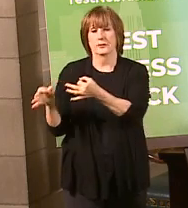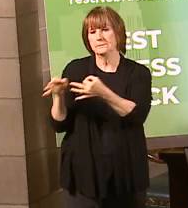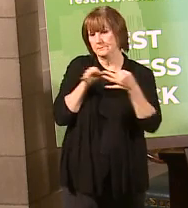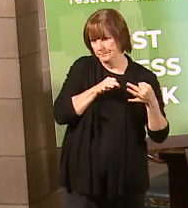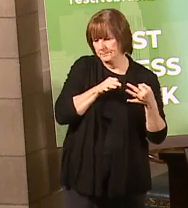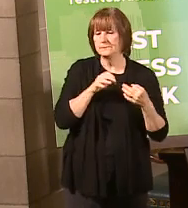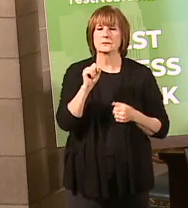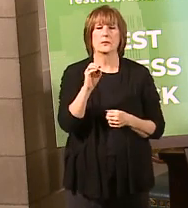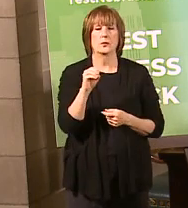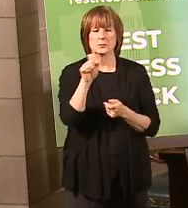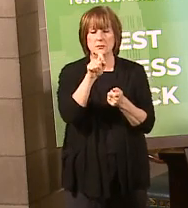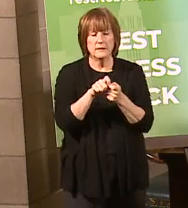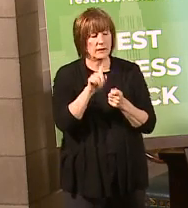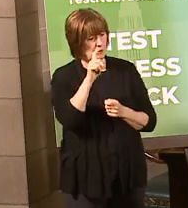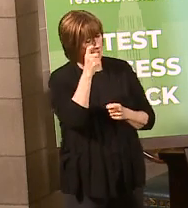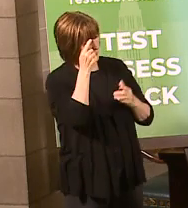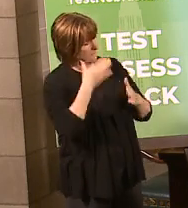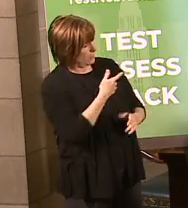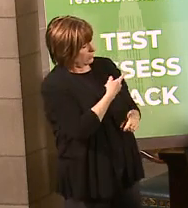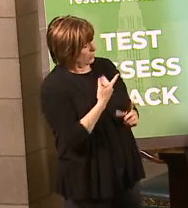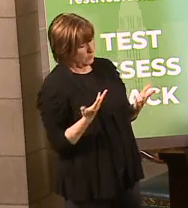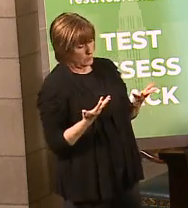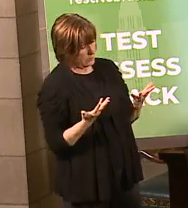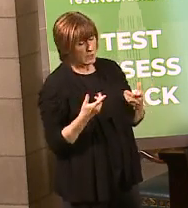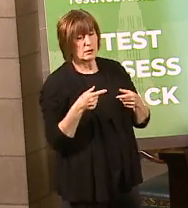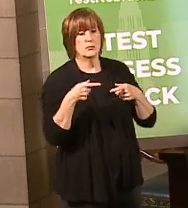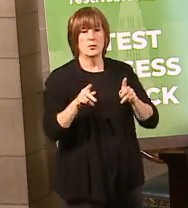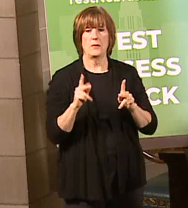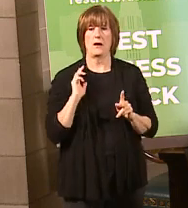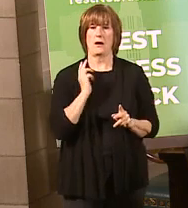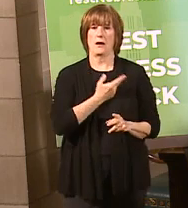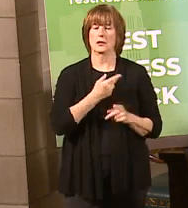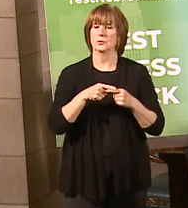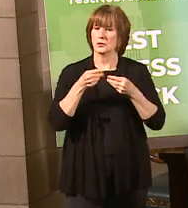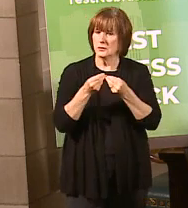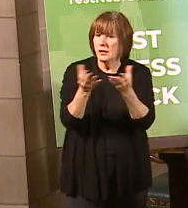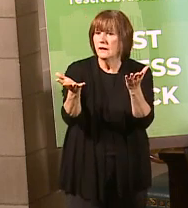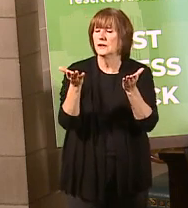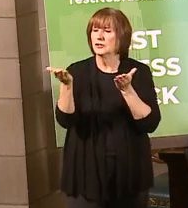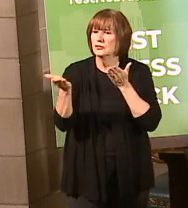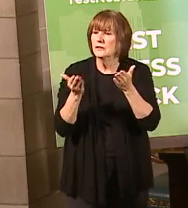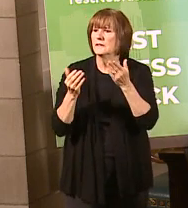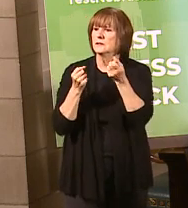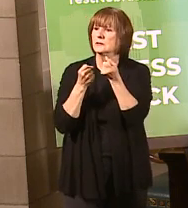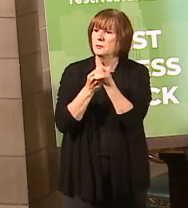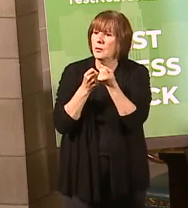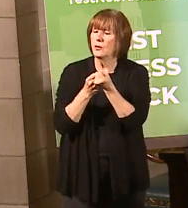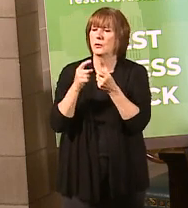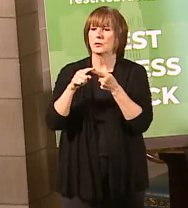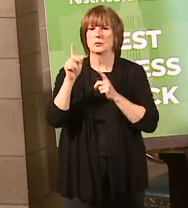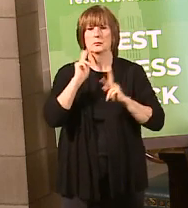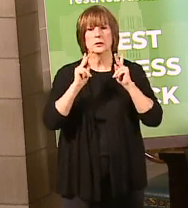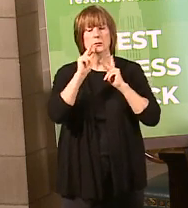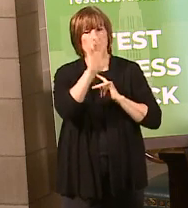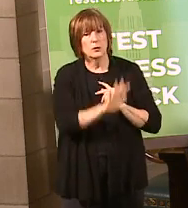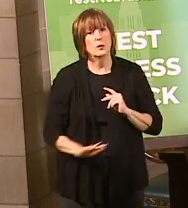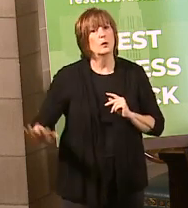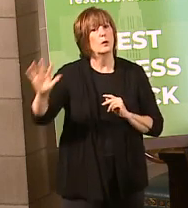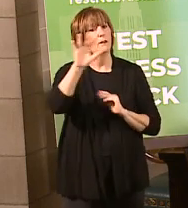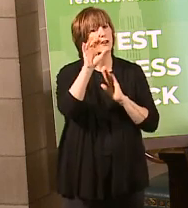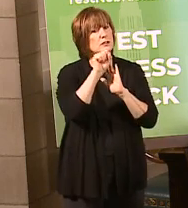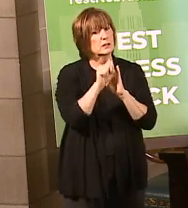So specifically to the Governor's point, what it allows us to do is deliver the services and supports that we deliver to folks across the state